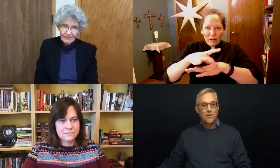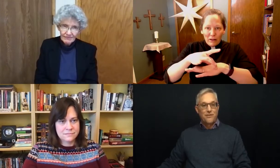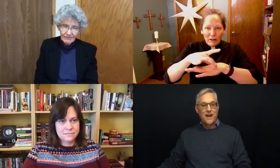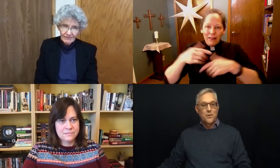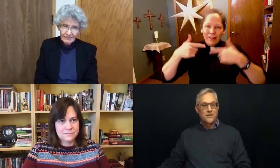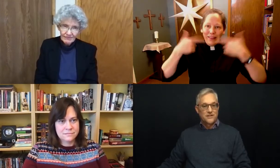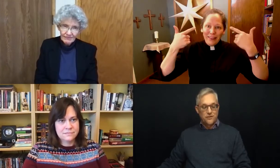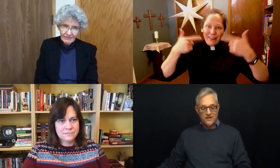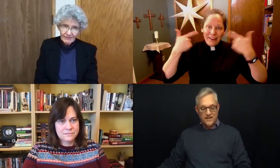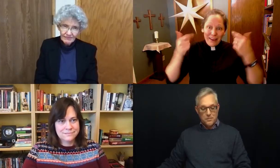flowers, for example?